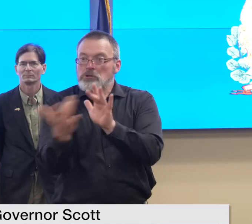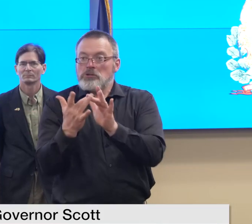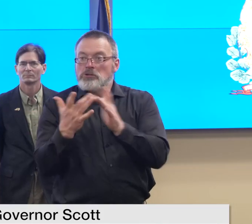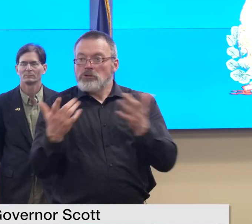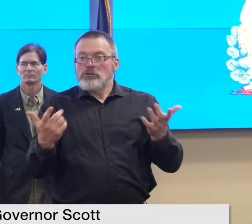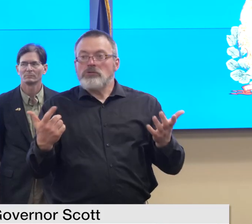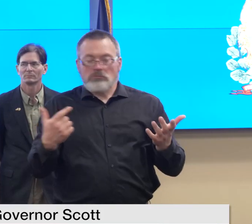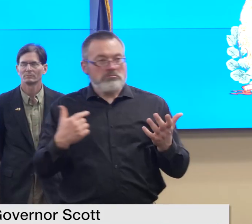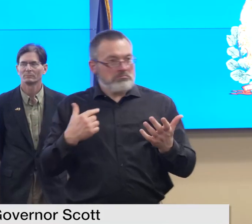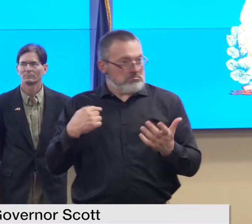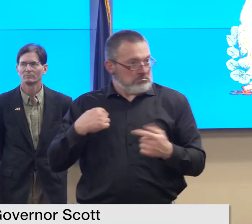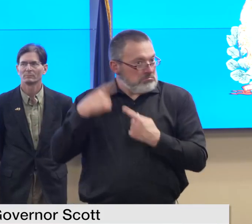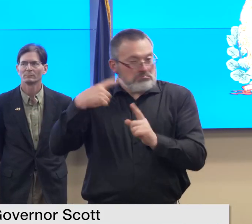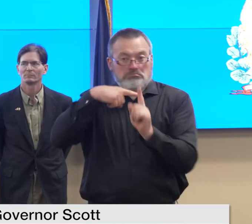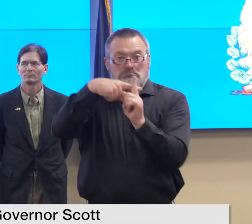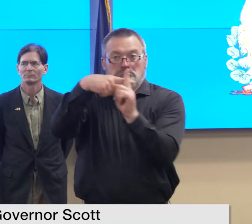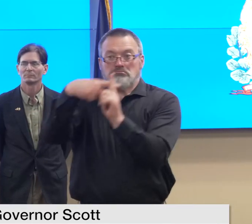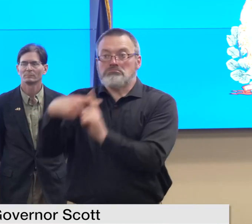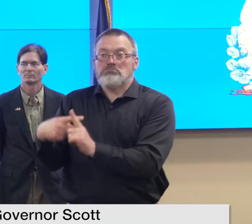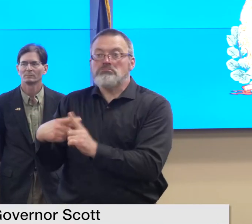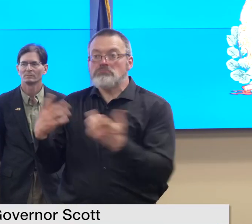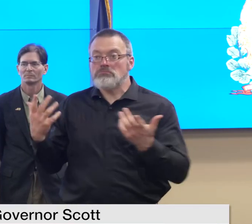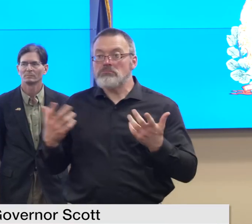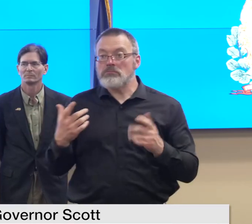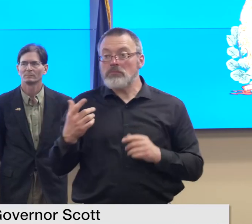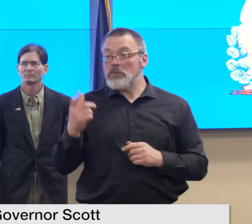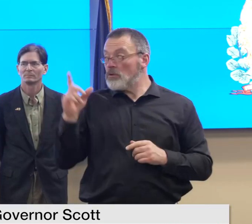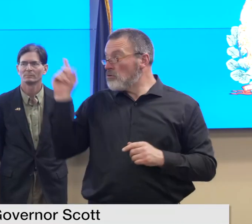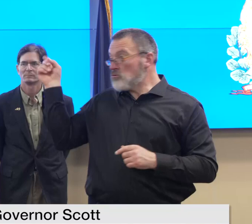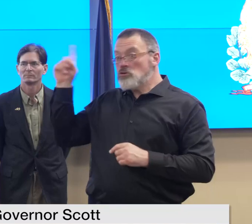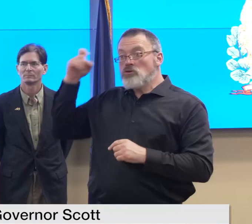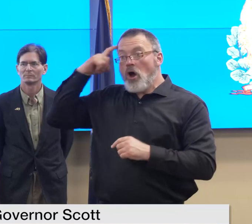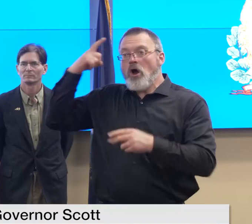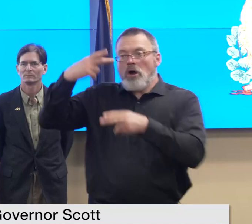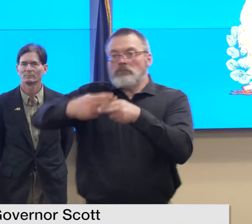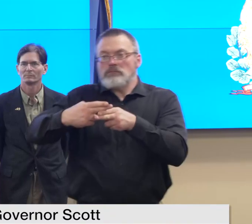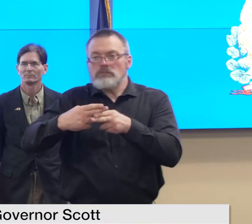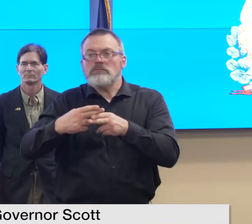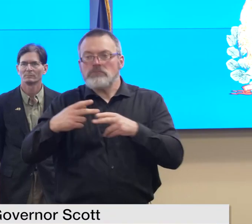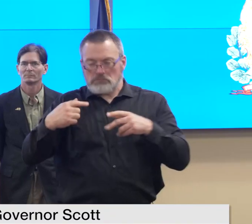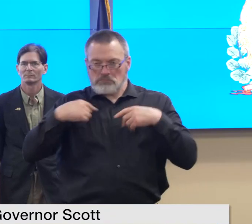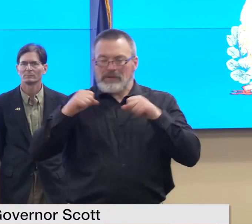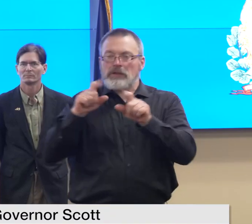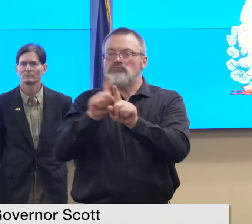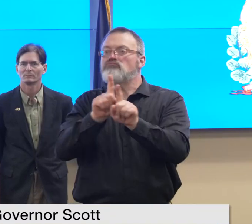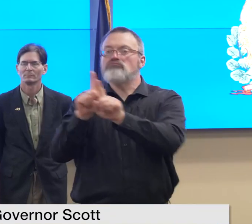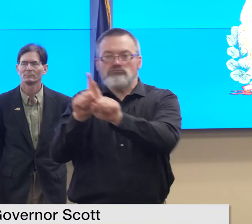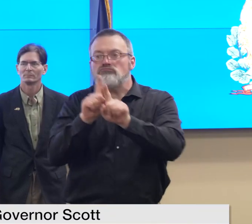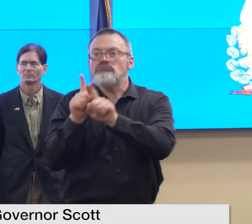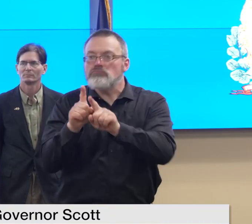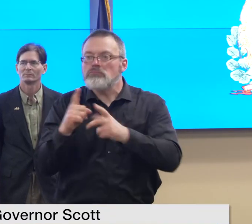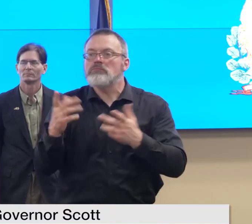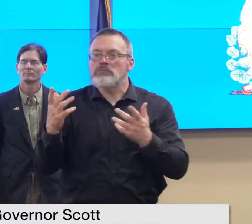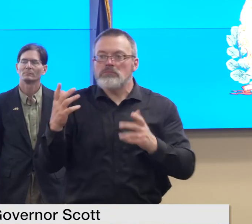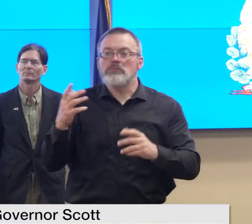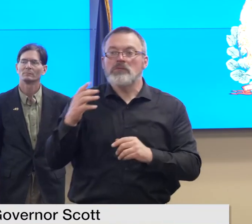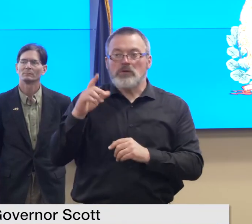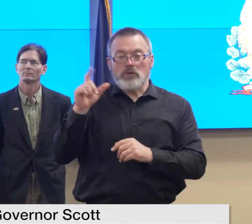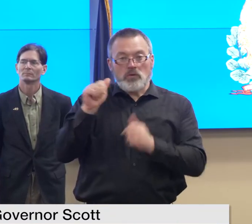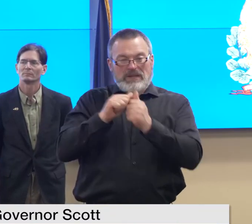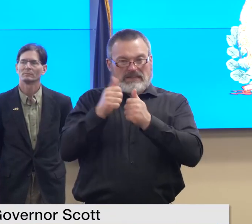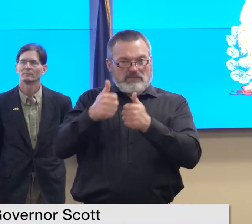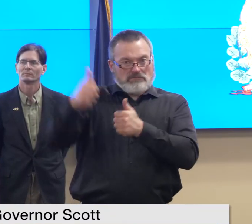the governor mentioned that we set up a bit of a mentorship or a force multiplier with the emergency management director in